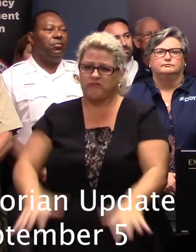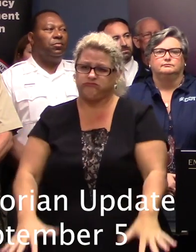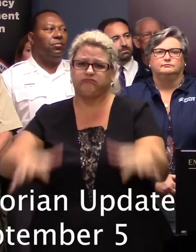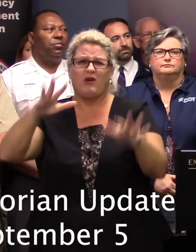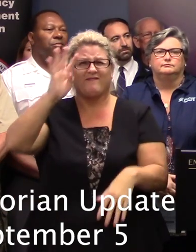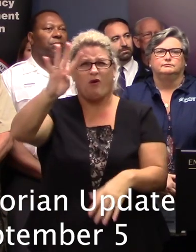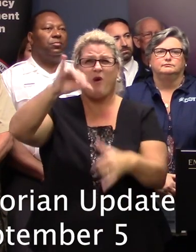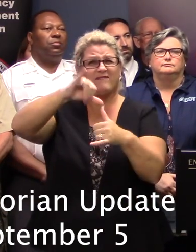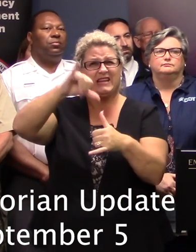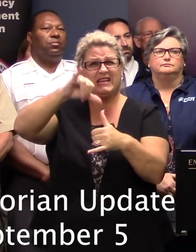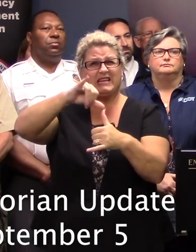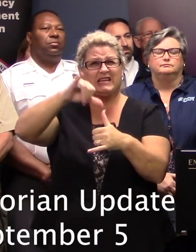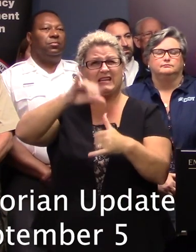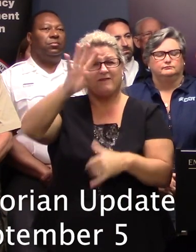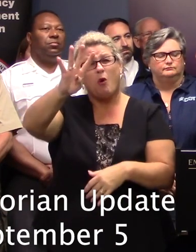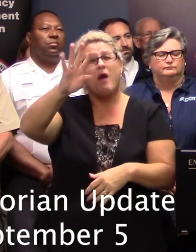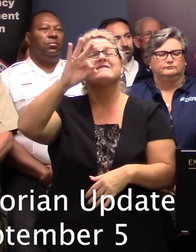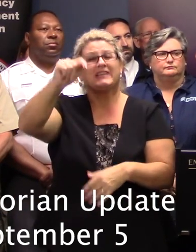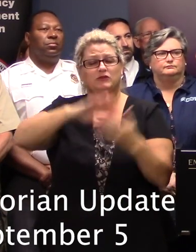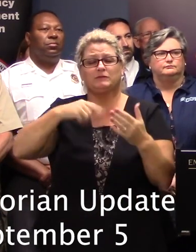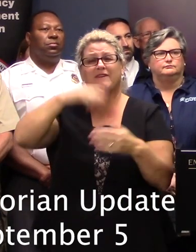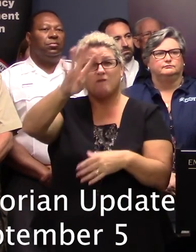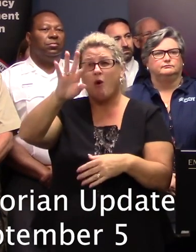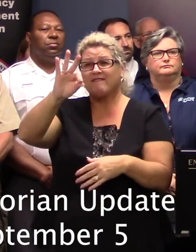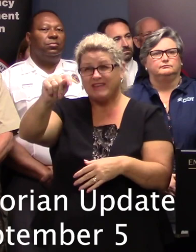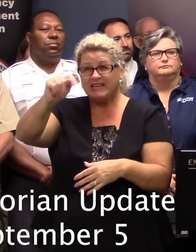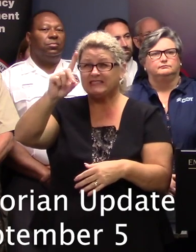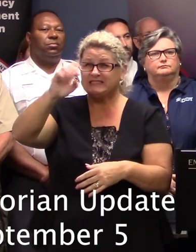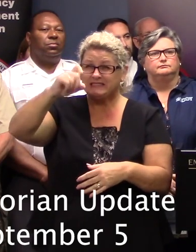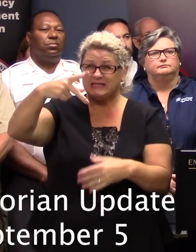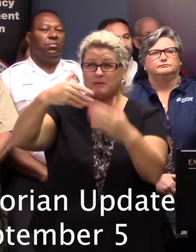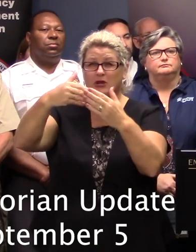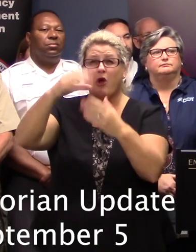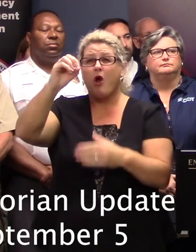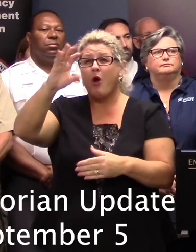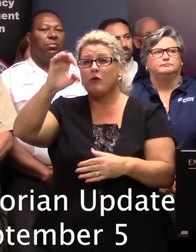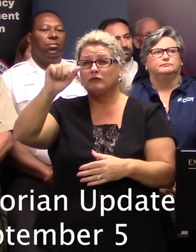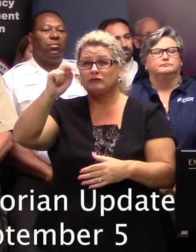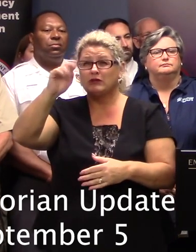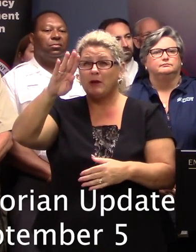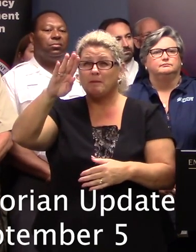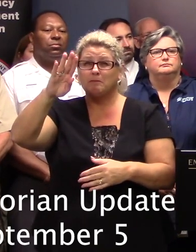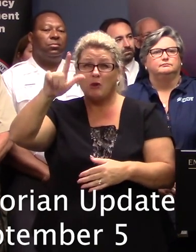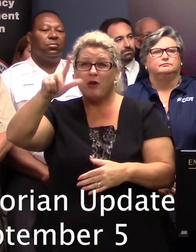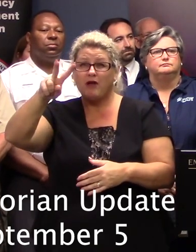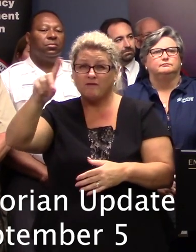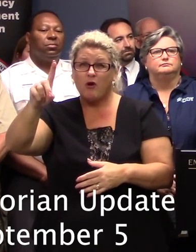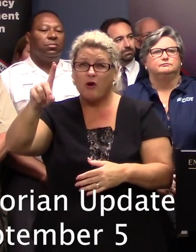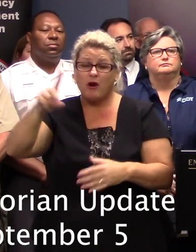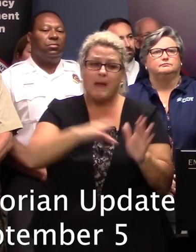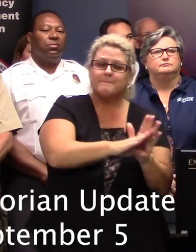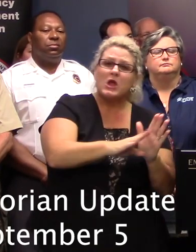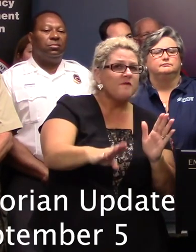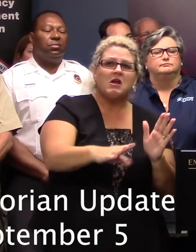deep on Ocean Boulevard. So that's what's happening in that part of the state. In Beaufort, it's just the opposite. The flooding is not nearly what